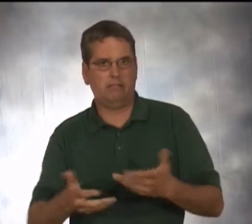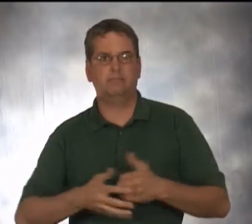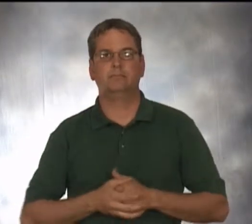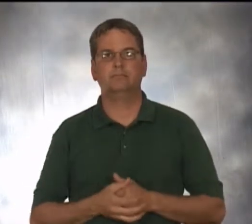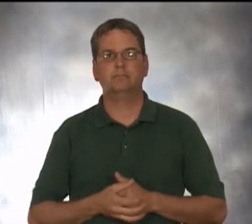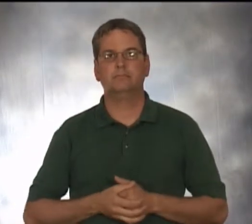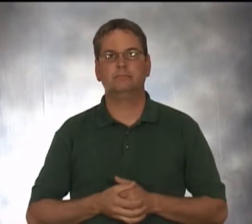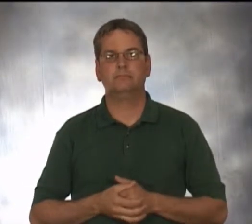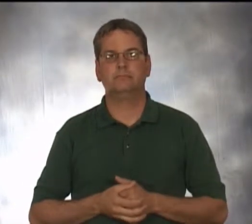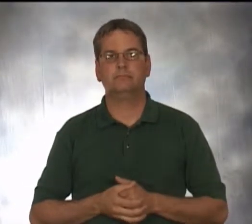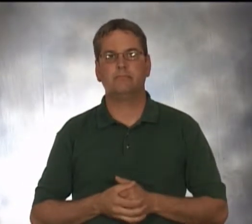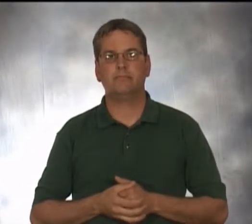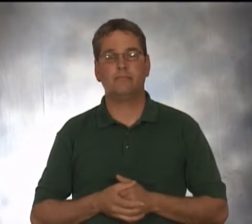These services include